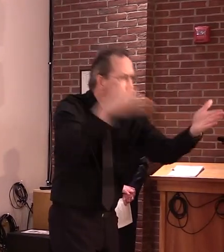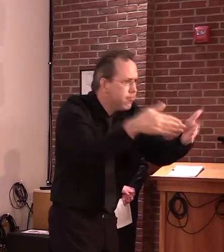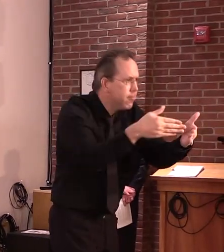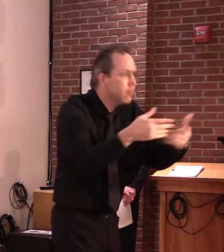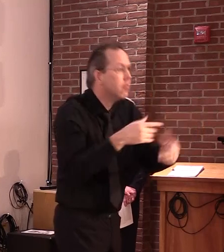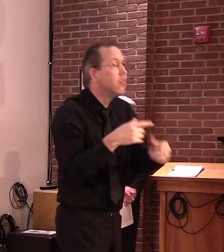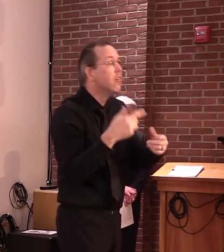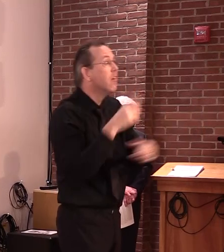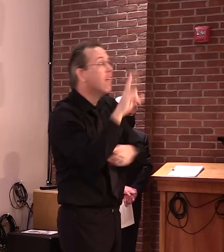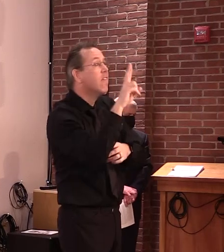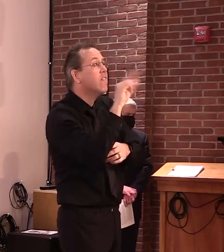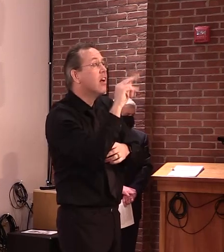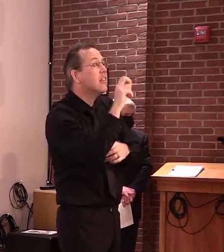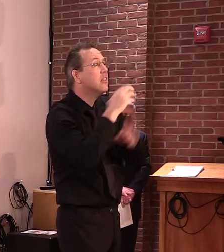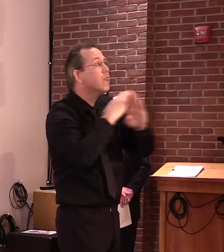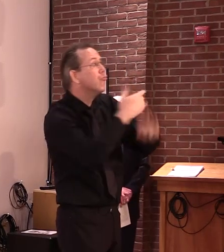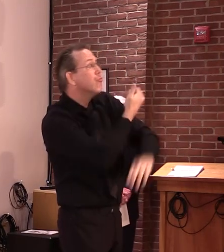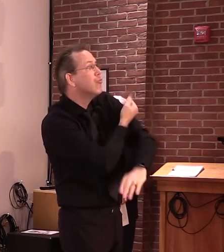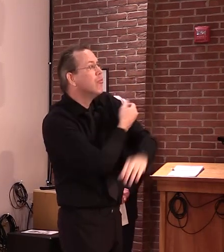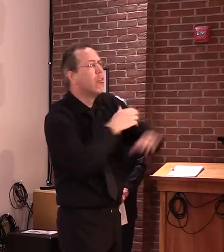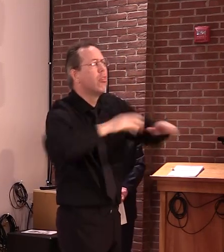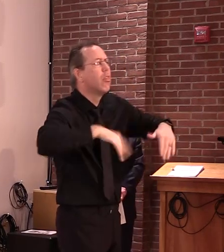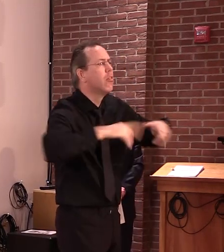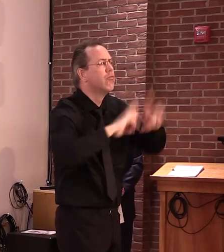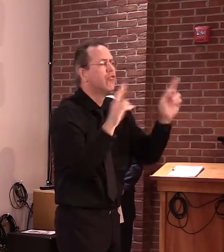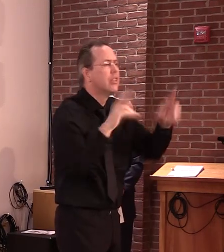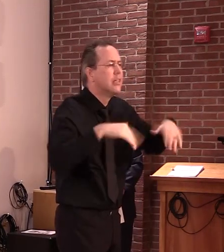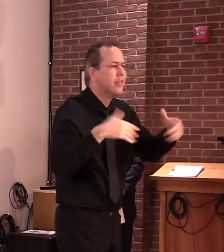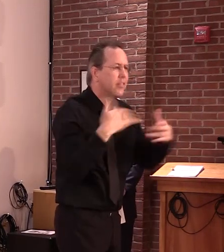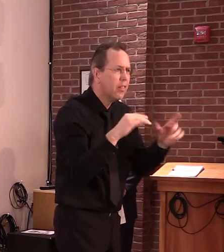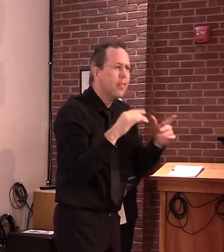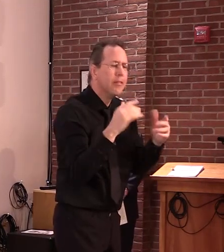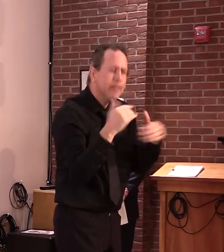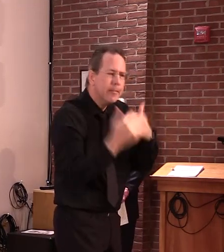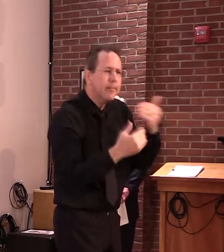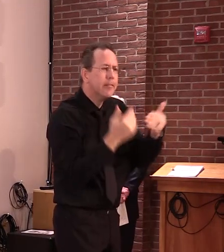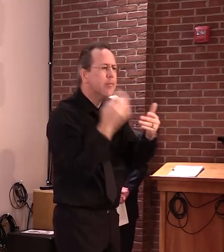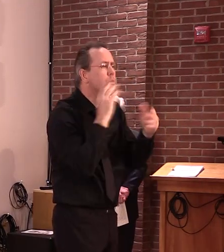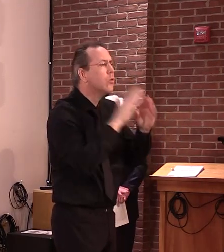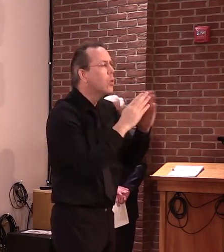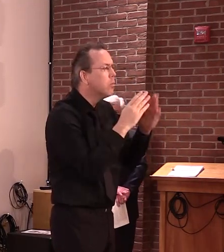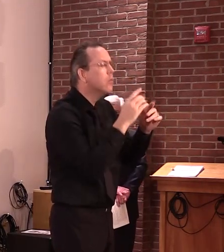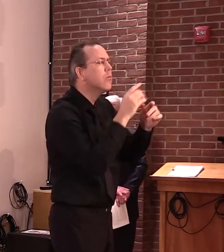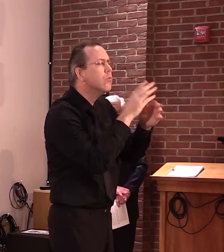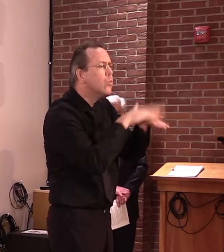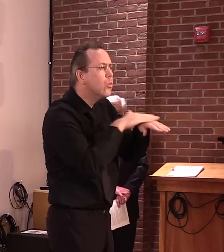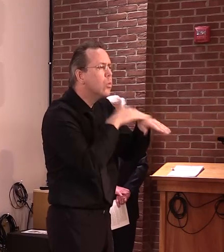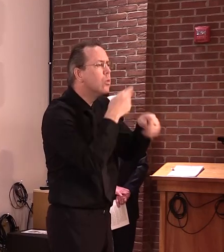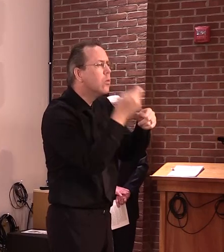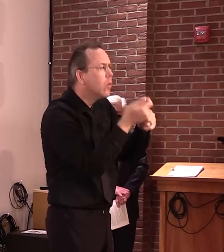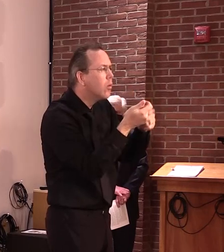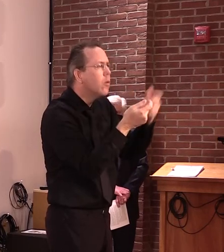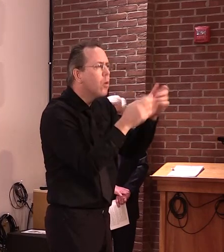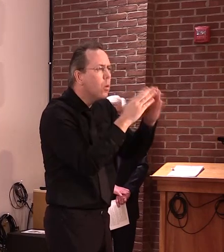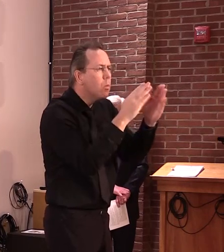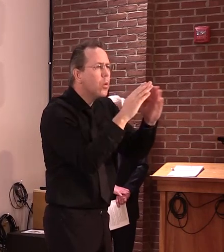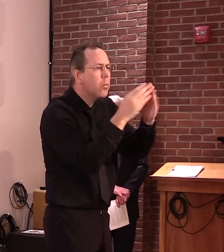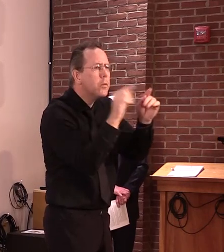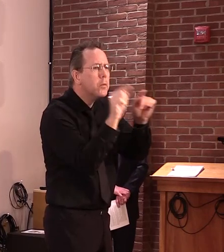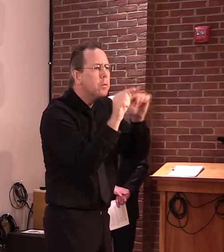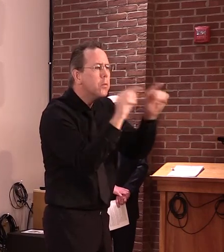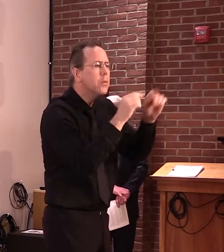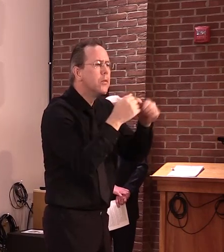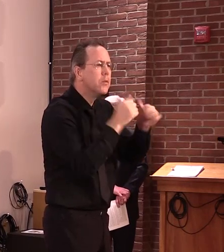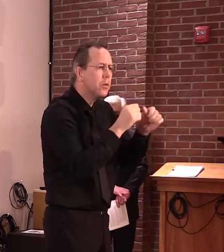and getting life back to normal. I've also asked Human Services Secretary Mike Smith to make sure Vermonters